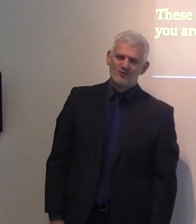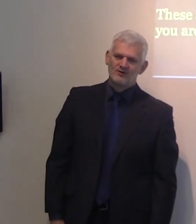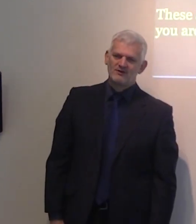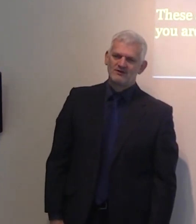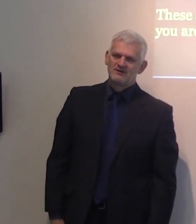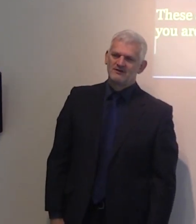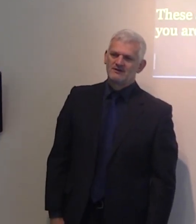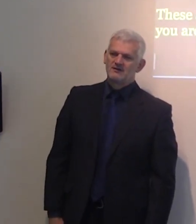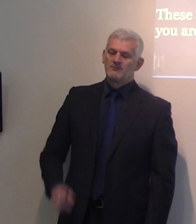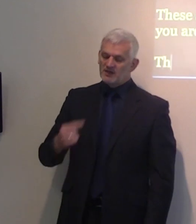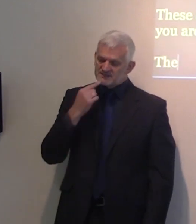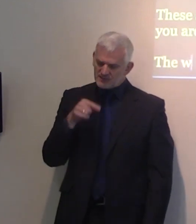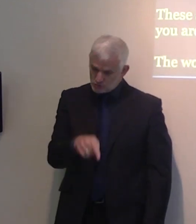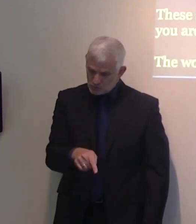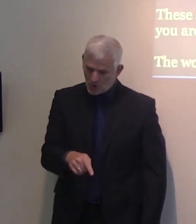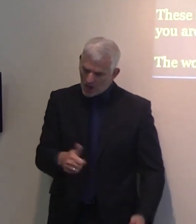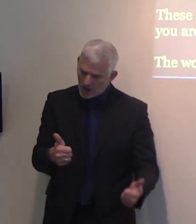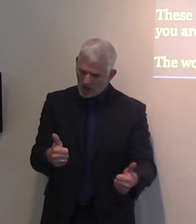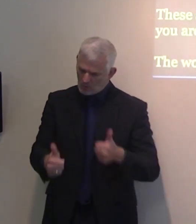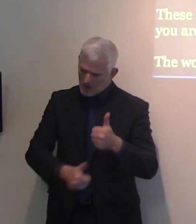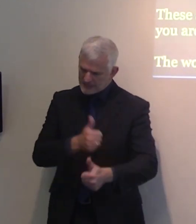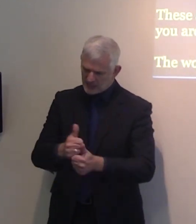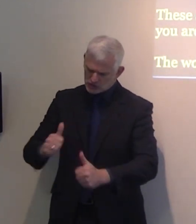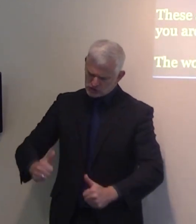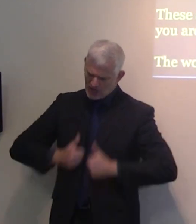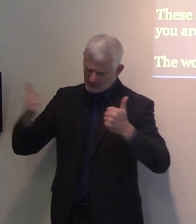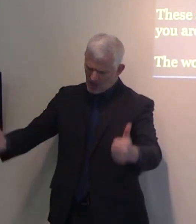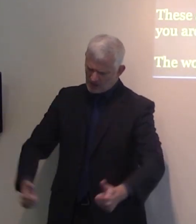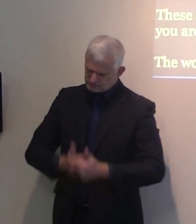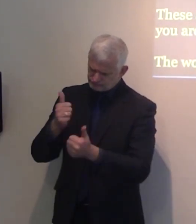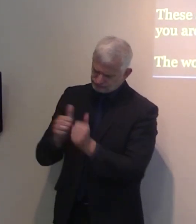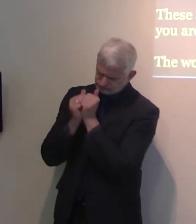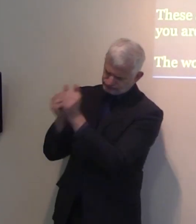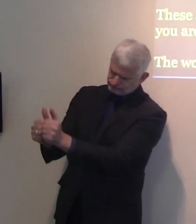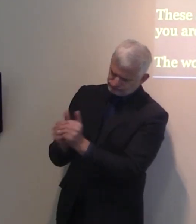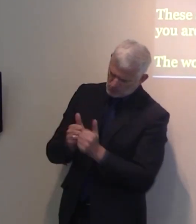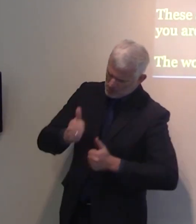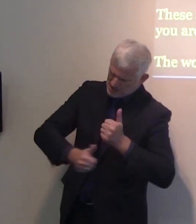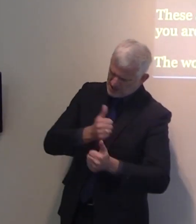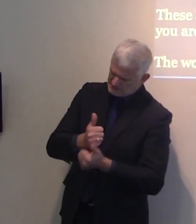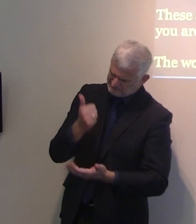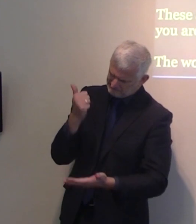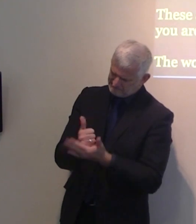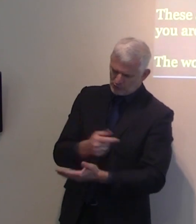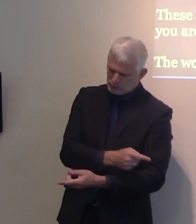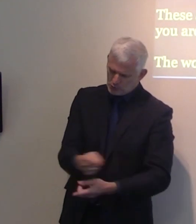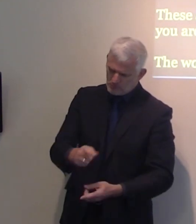You are the champions, you are the rubies, you are the philanthropists, you are the moralists, you are the